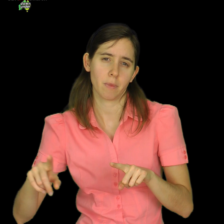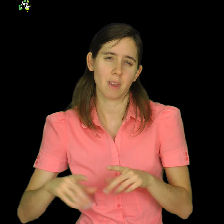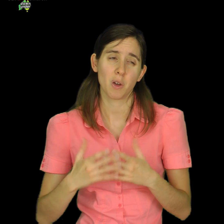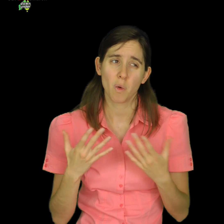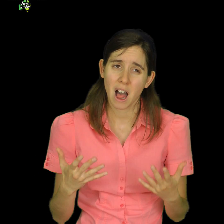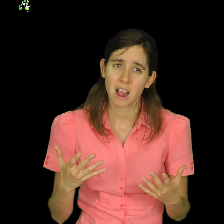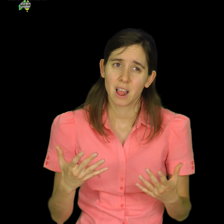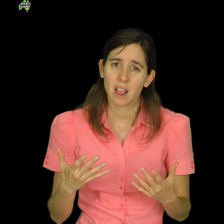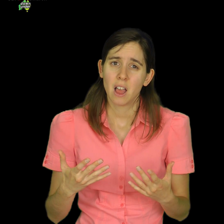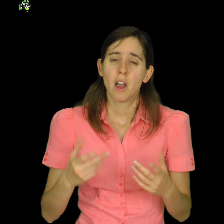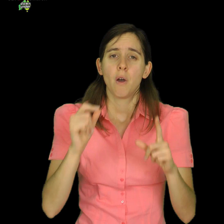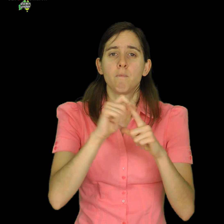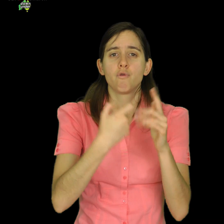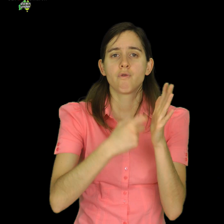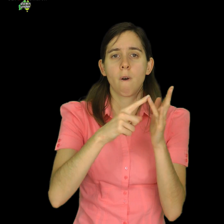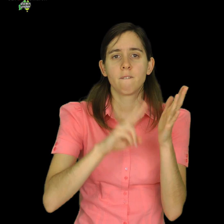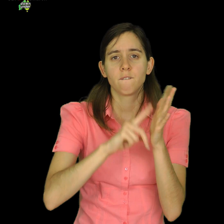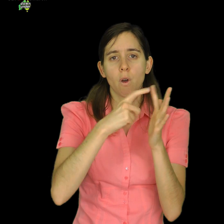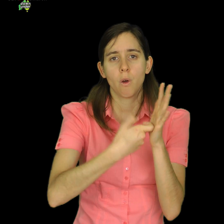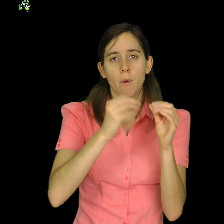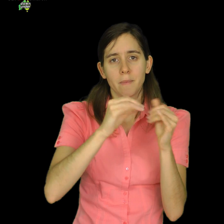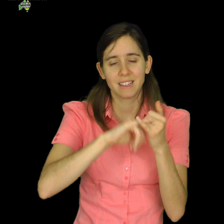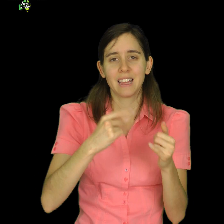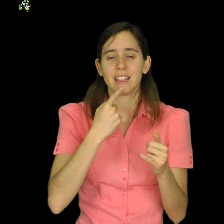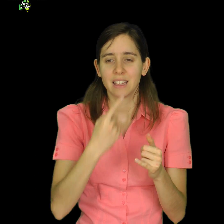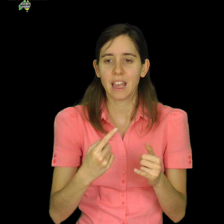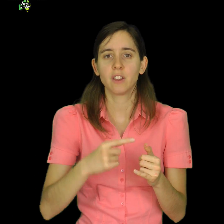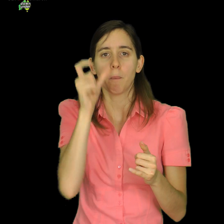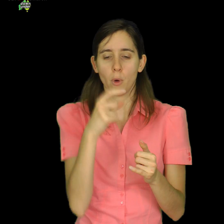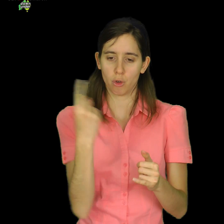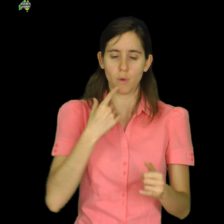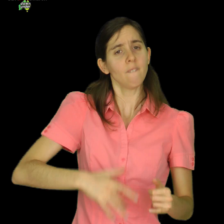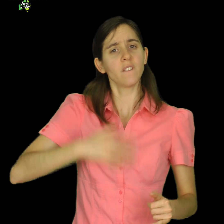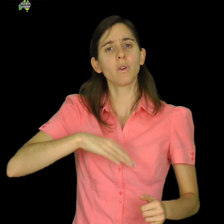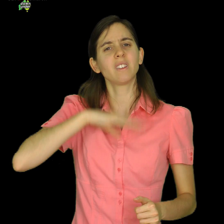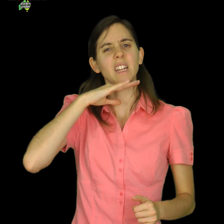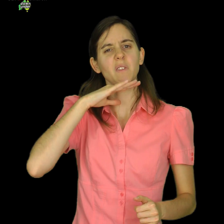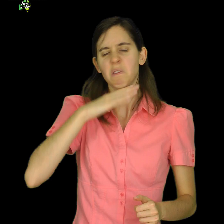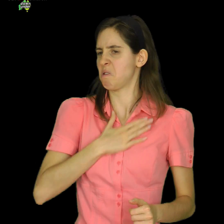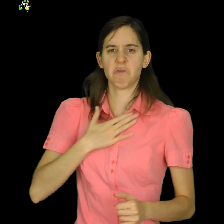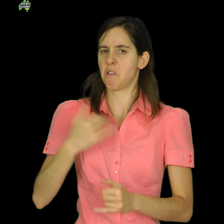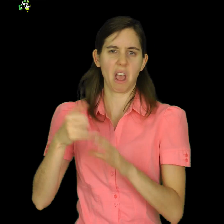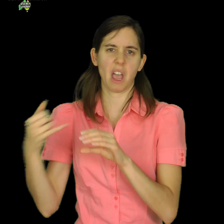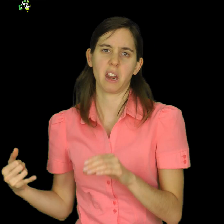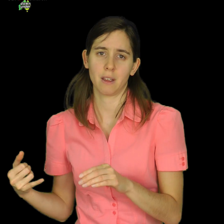27 and verse 7 says that the satisfied person loathes the honeycomb. We've become so